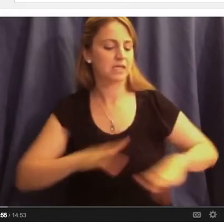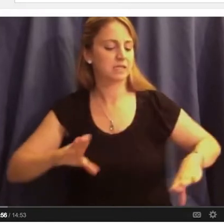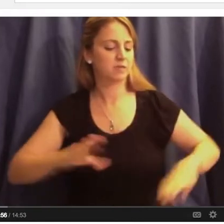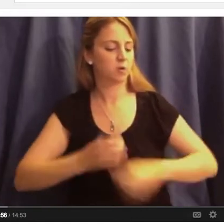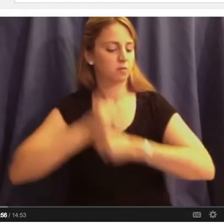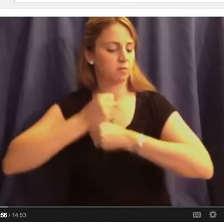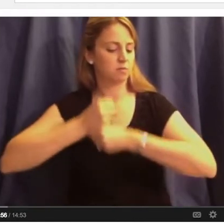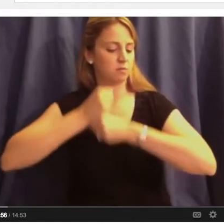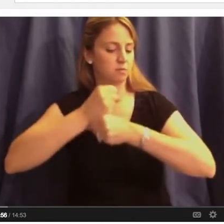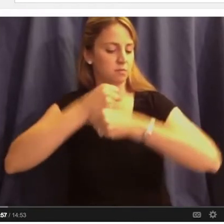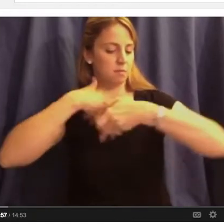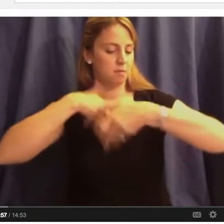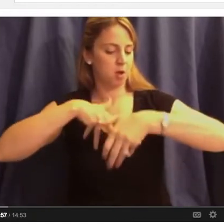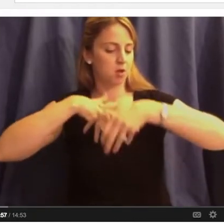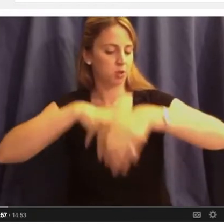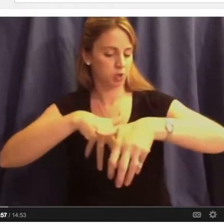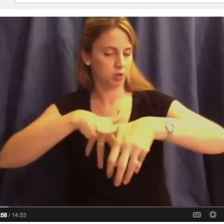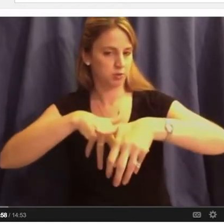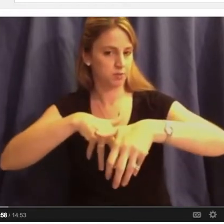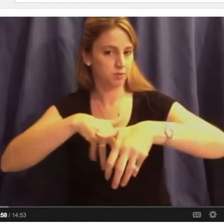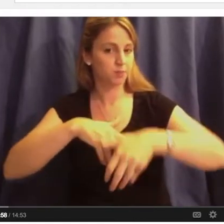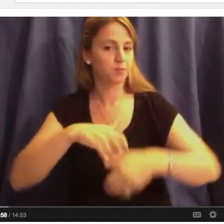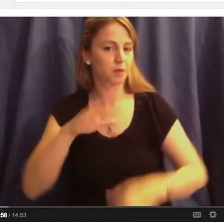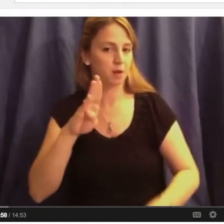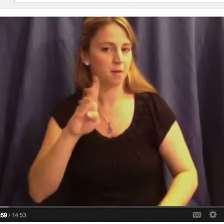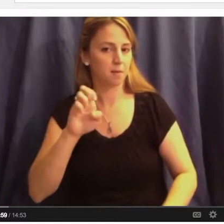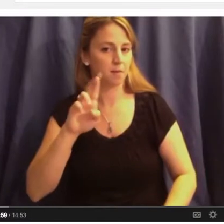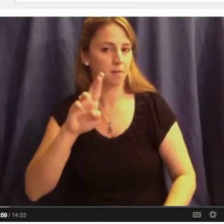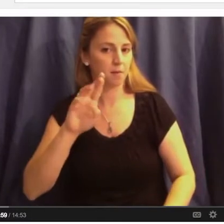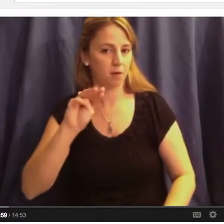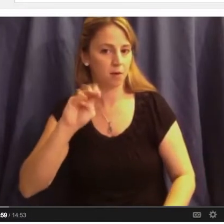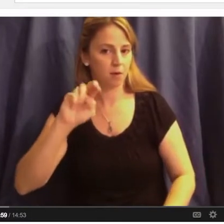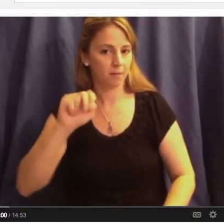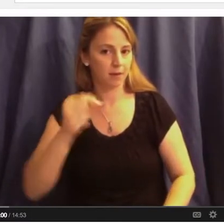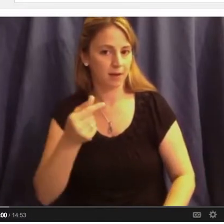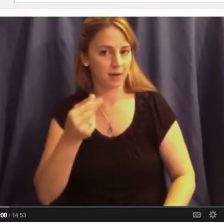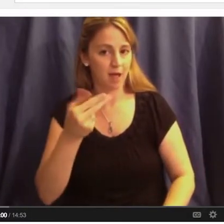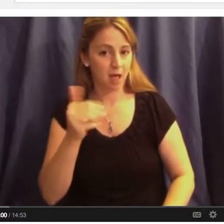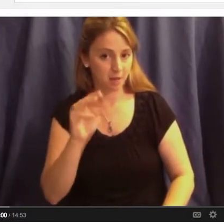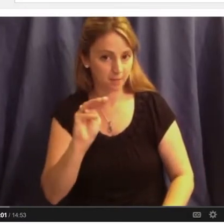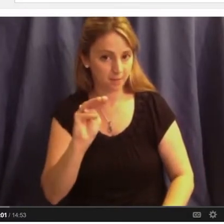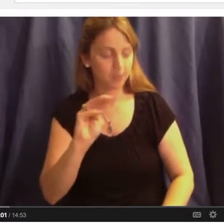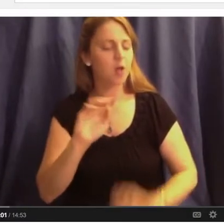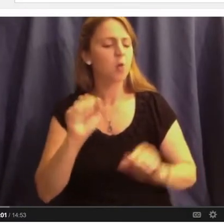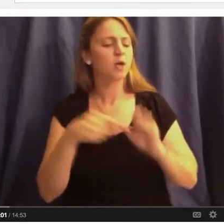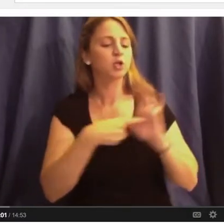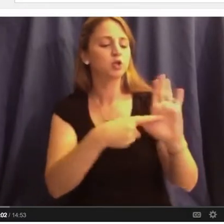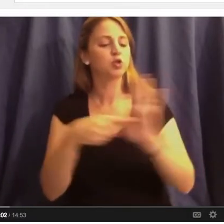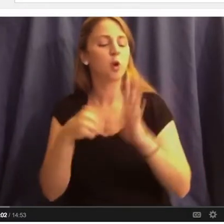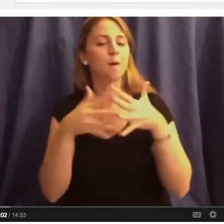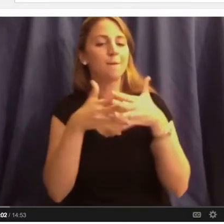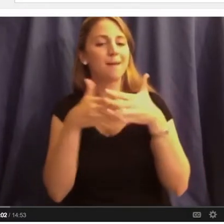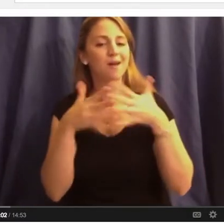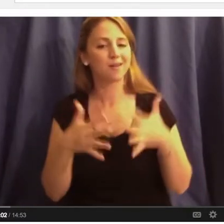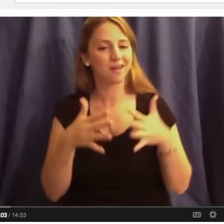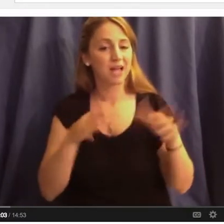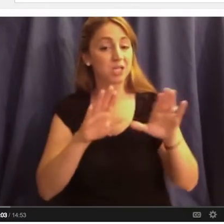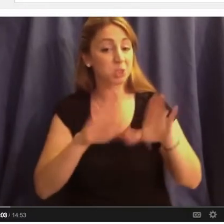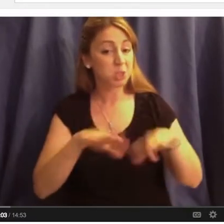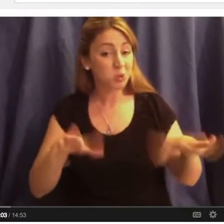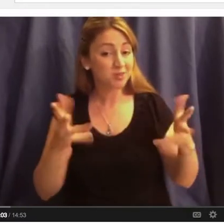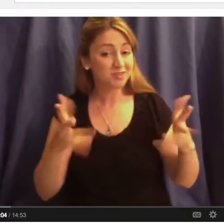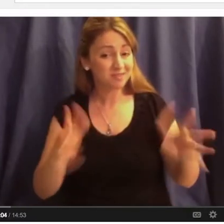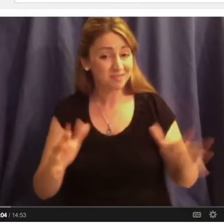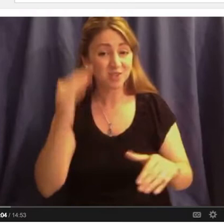here in Birmingham, we can show America that even children know the difference between right and wrong and that